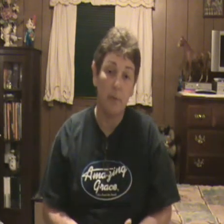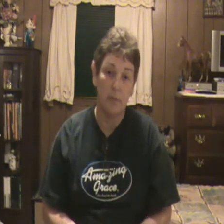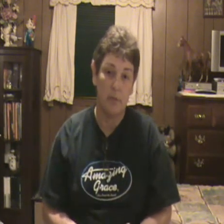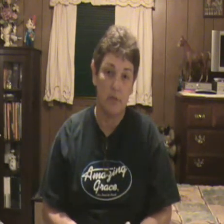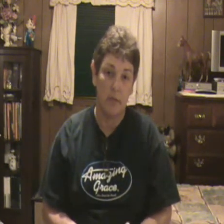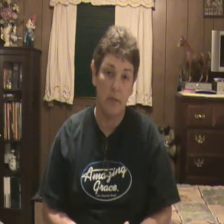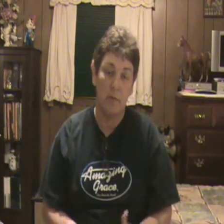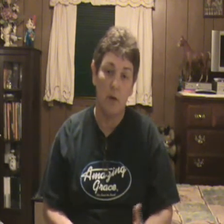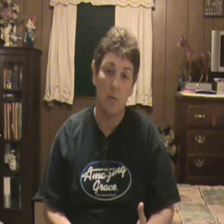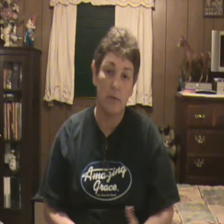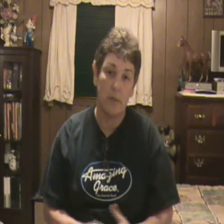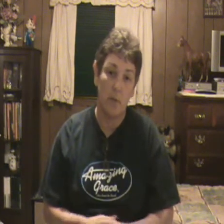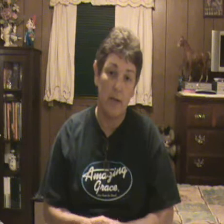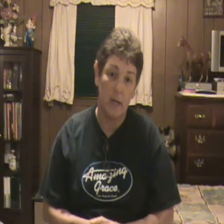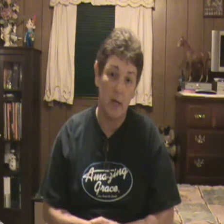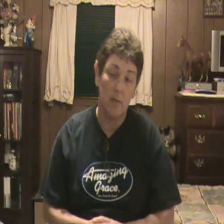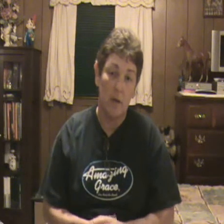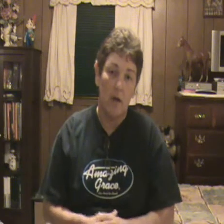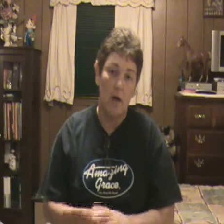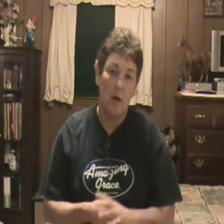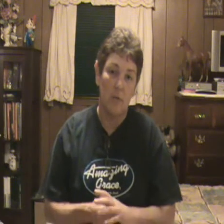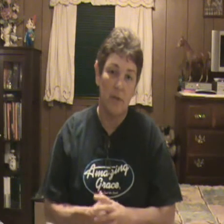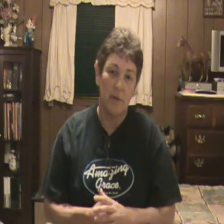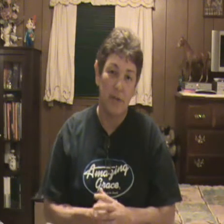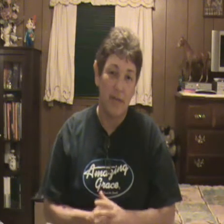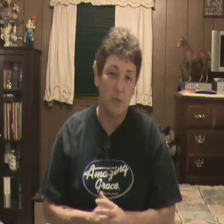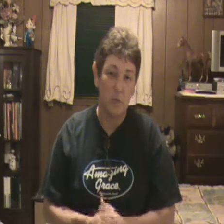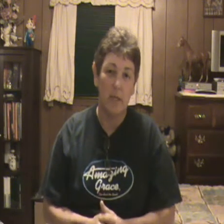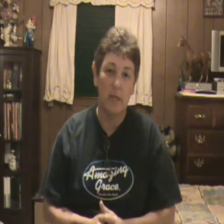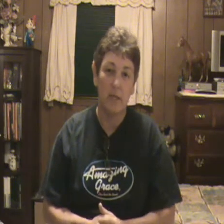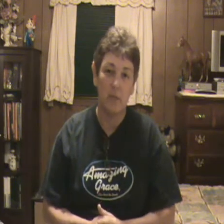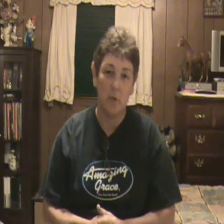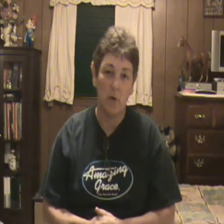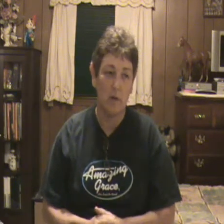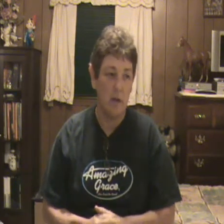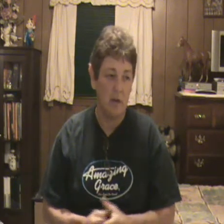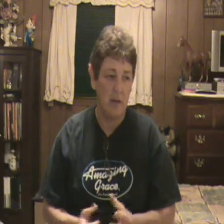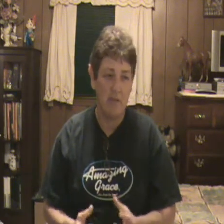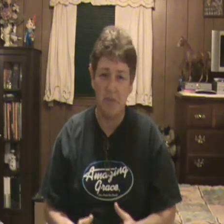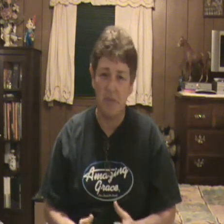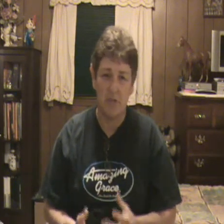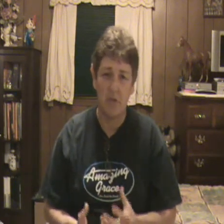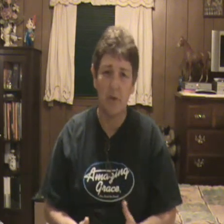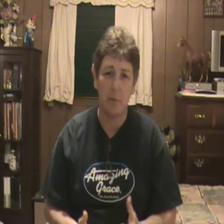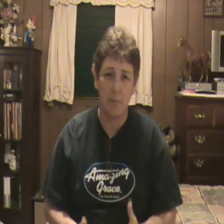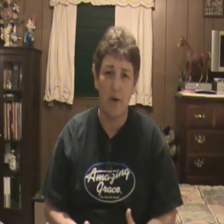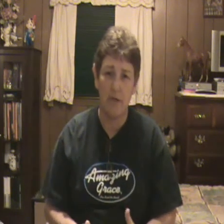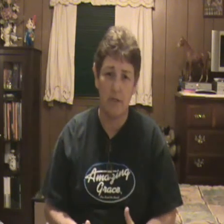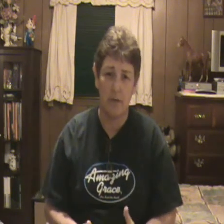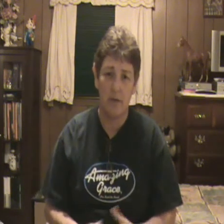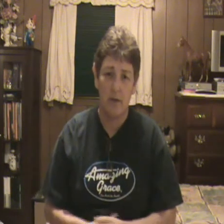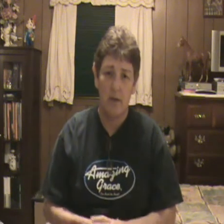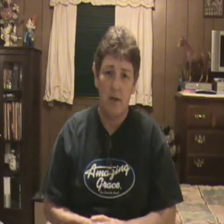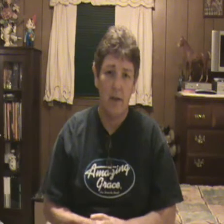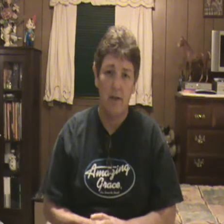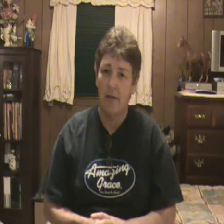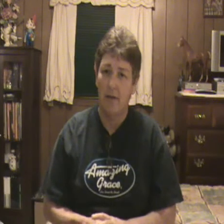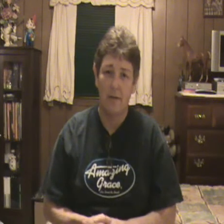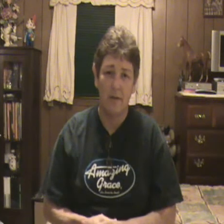being put to sleep, once they wake up, within the next week, they start having this severe depression. And, you know,